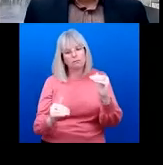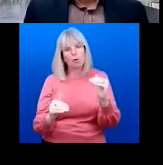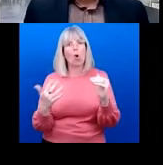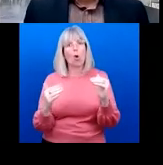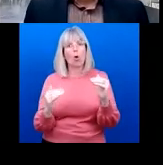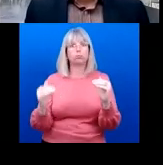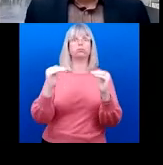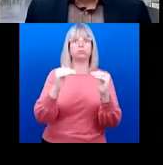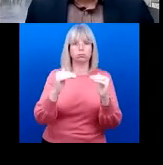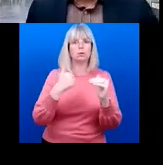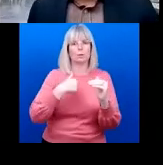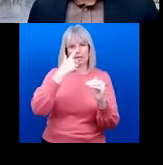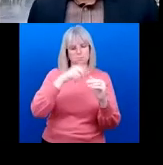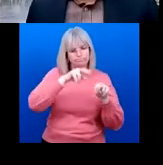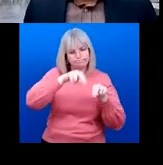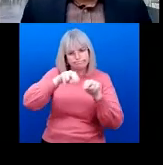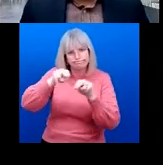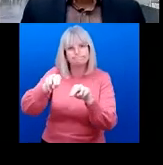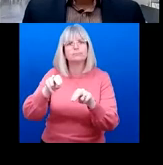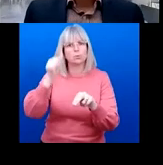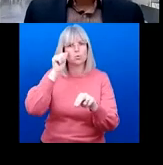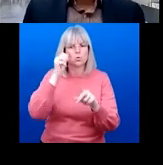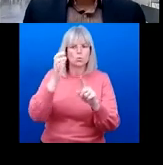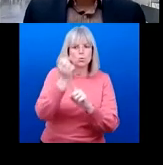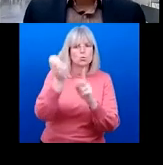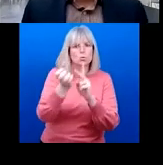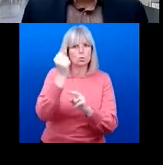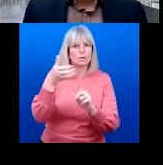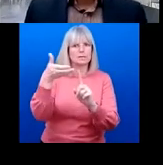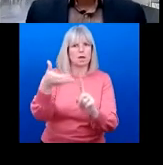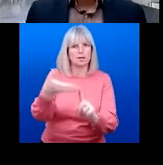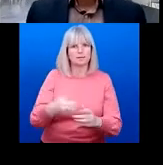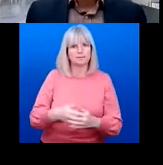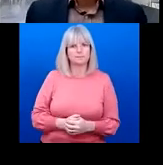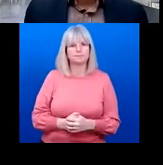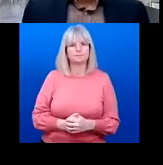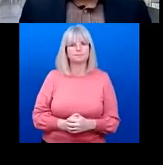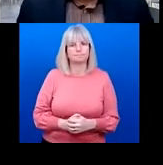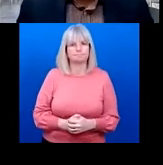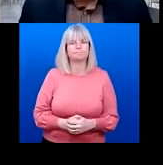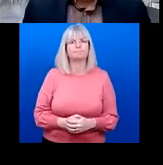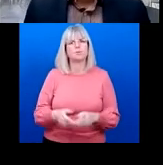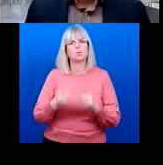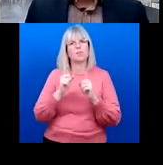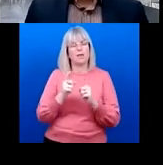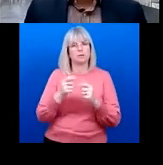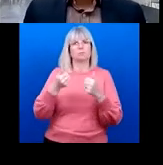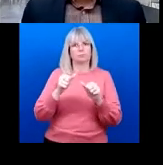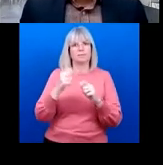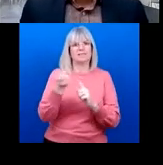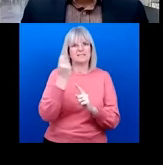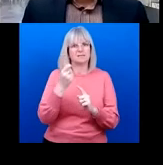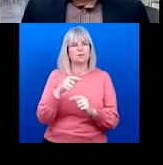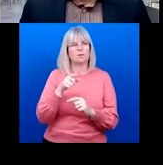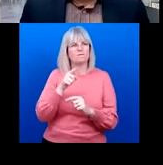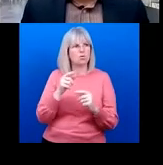towards achieving these targets. Alakos So for these indicators and targets to be successful in driving eye health coverage, we really